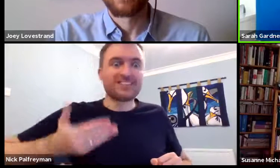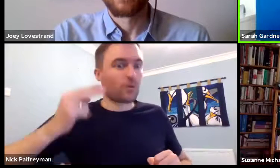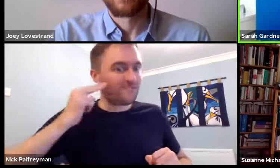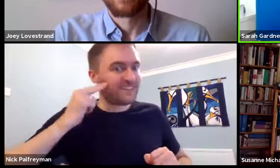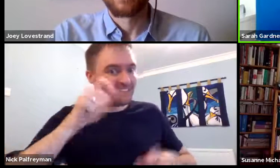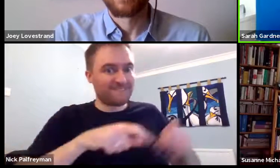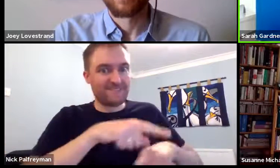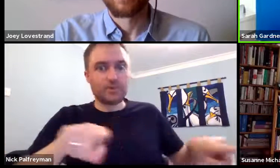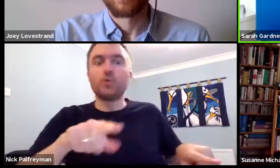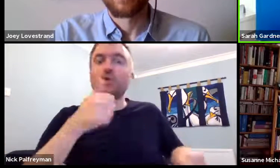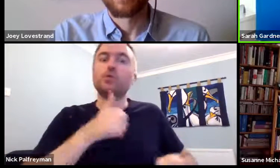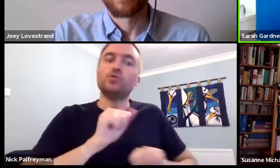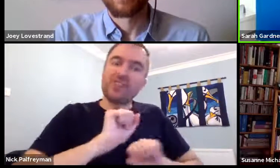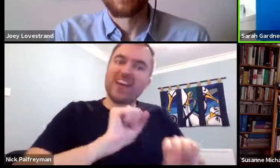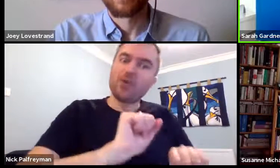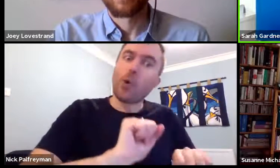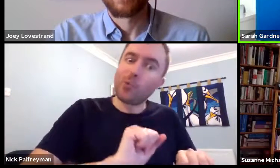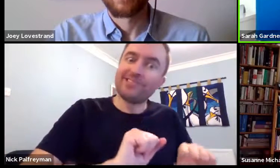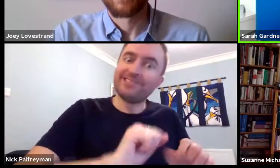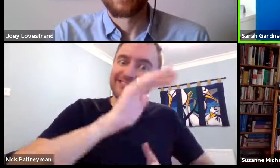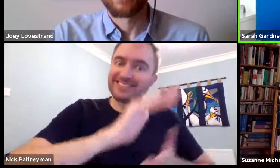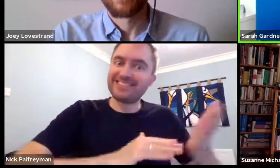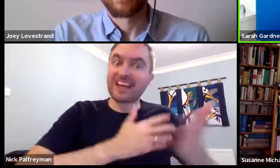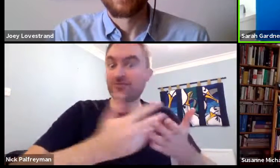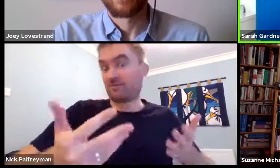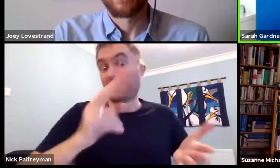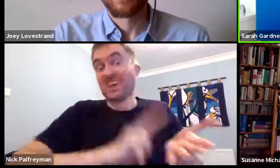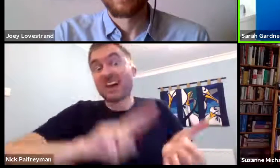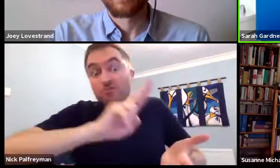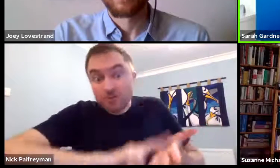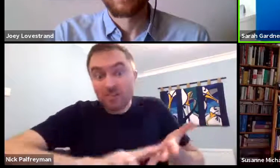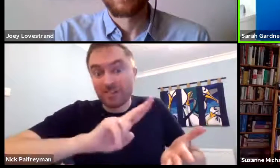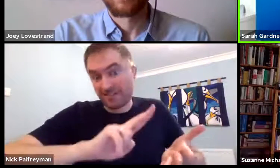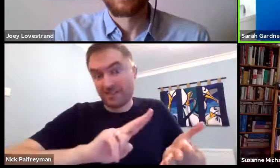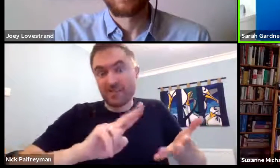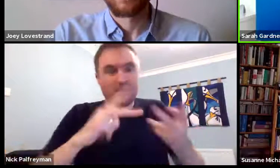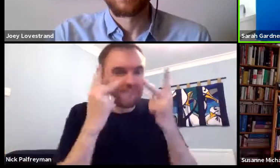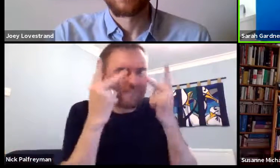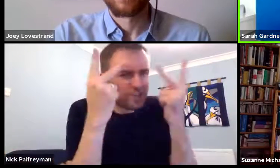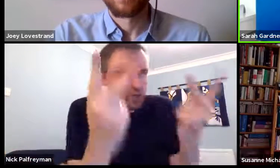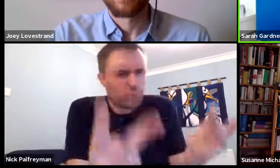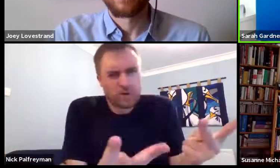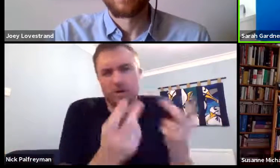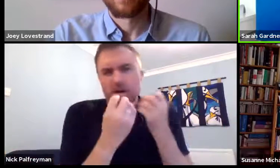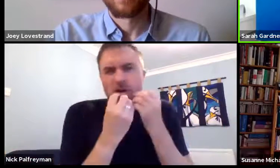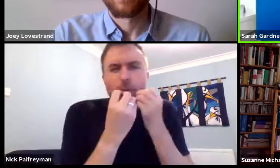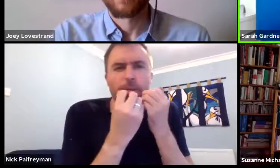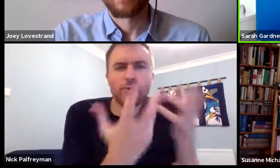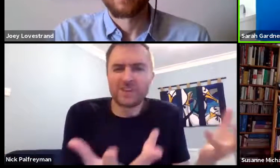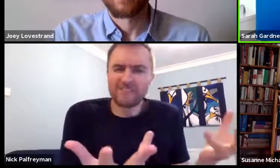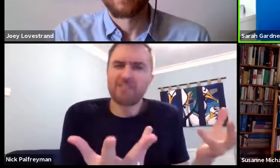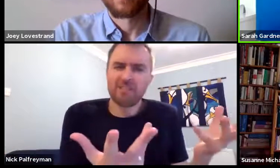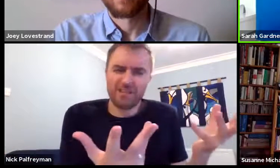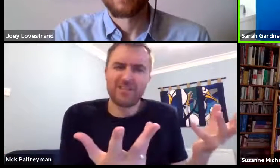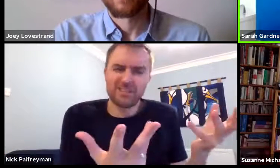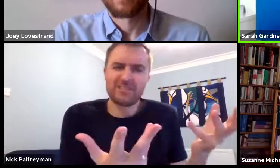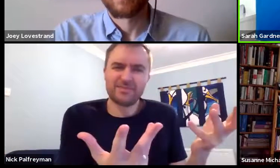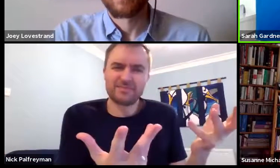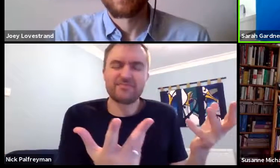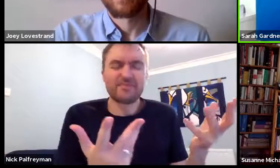So I very much believe in strongly respecting the rights of the deaf person and of their own natural,